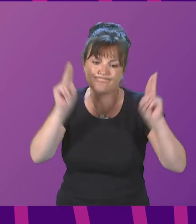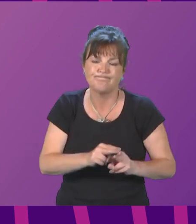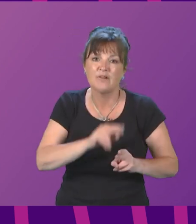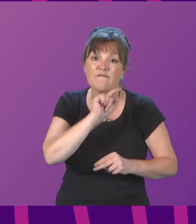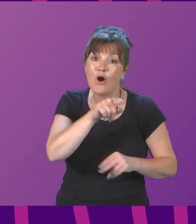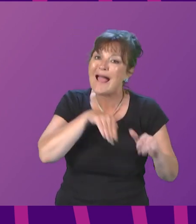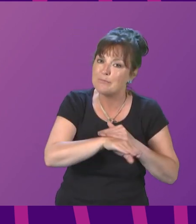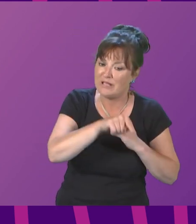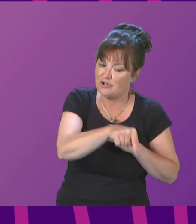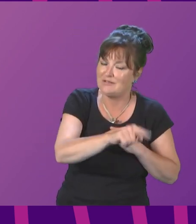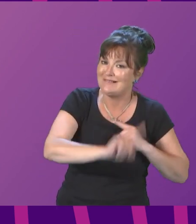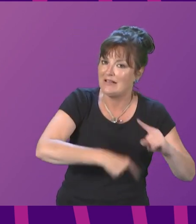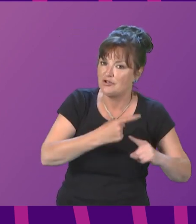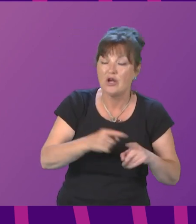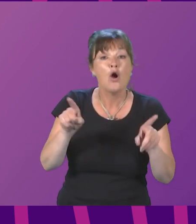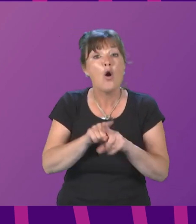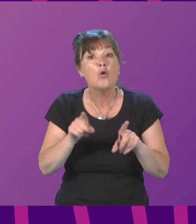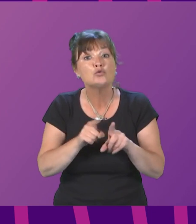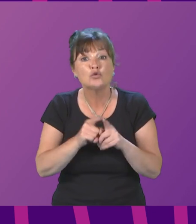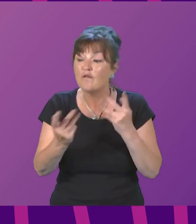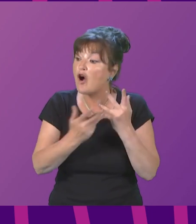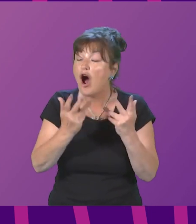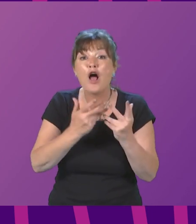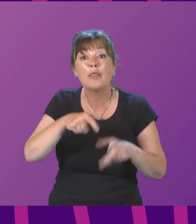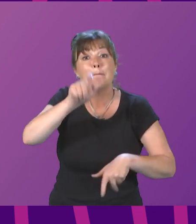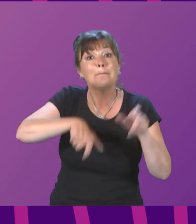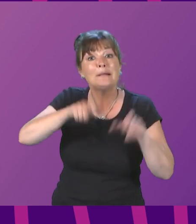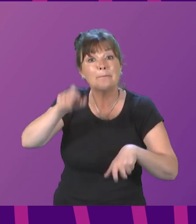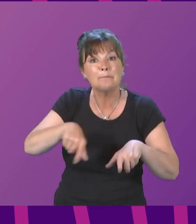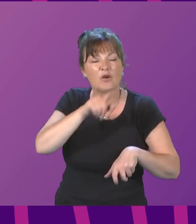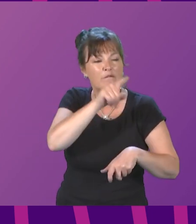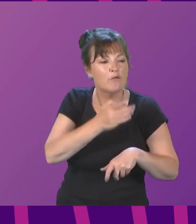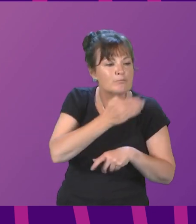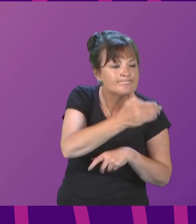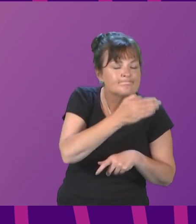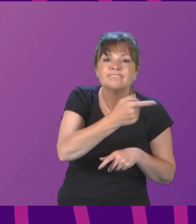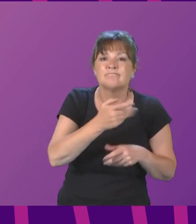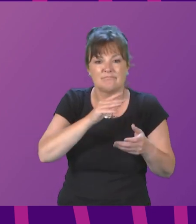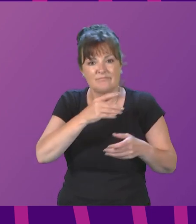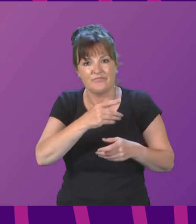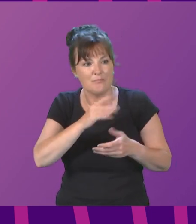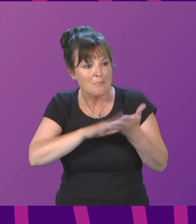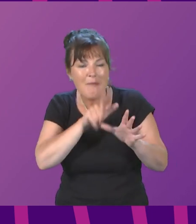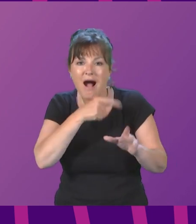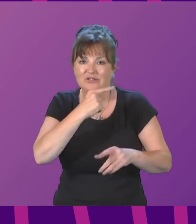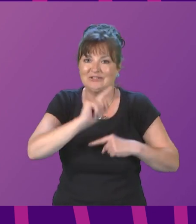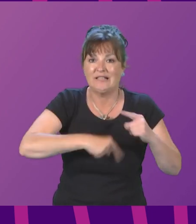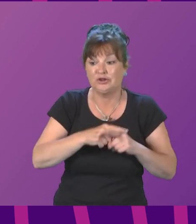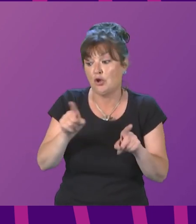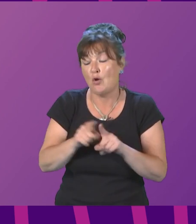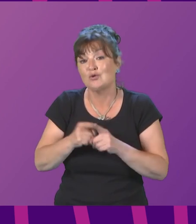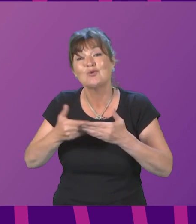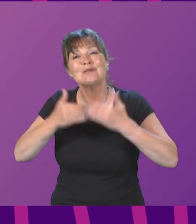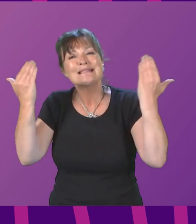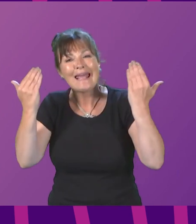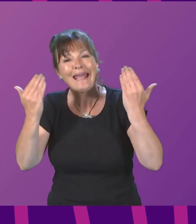for outpatients by March next year and for inpatients in day cases by September 2024. As part of